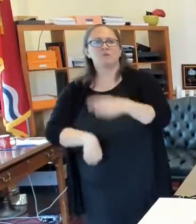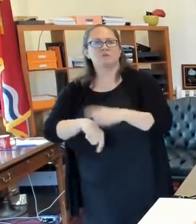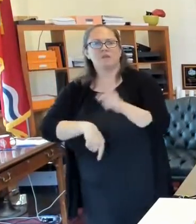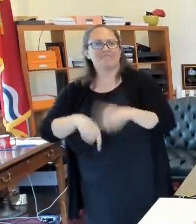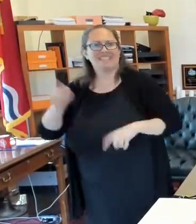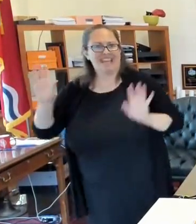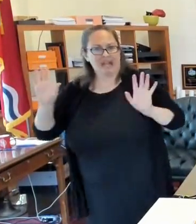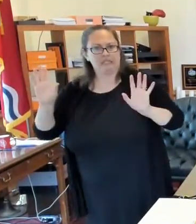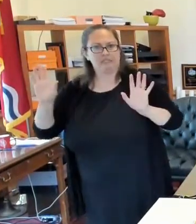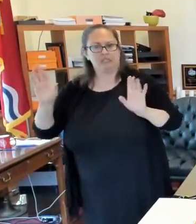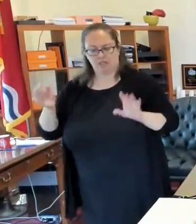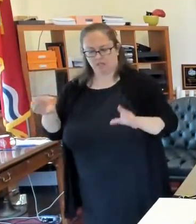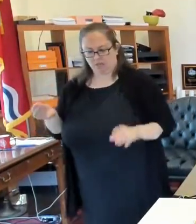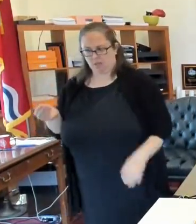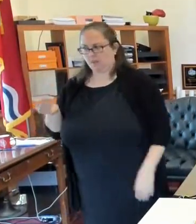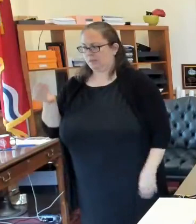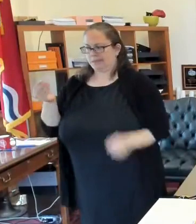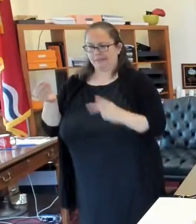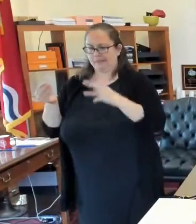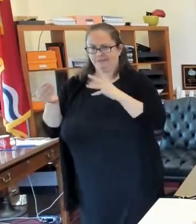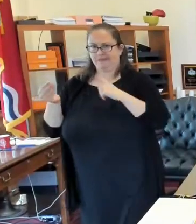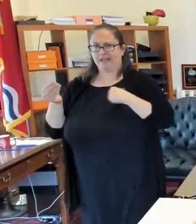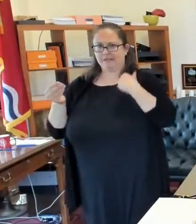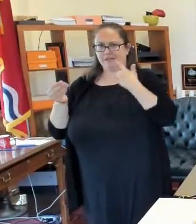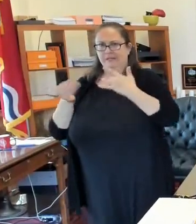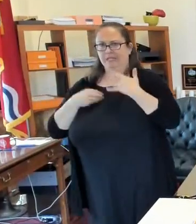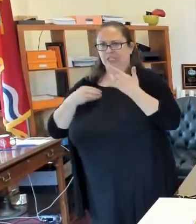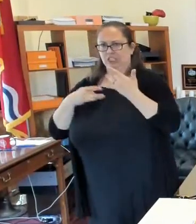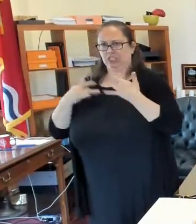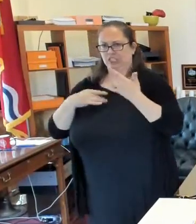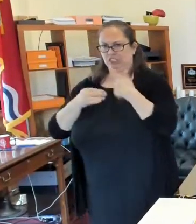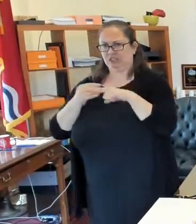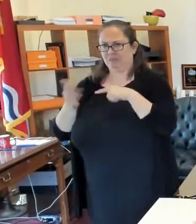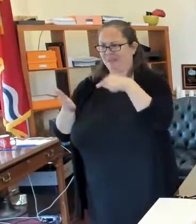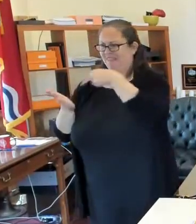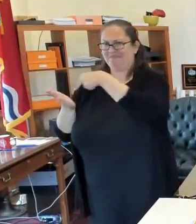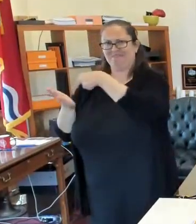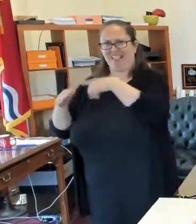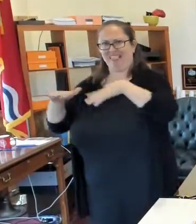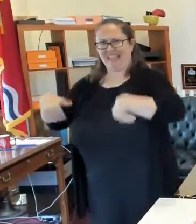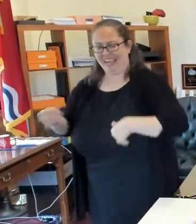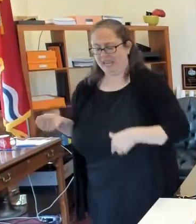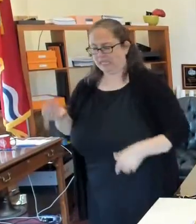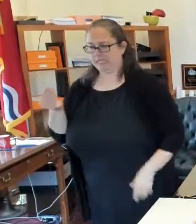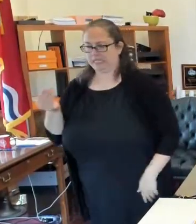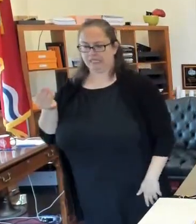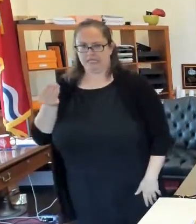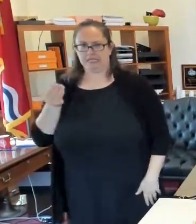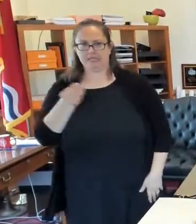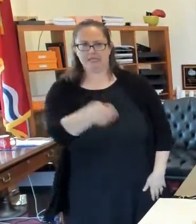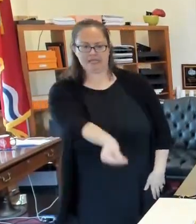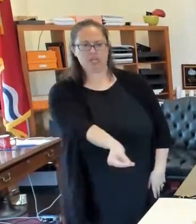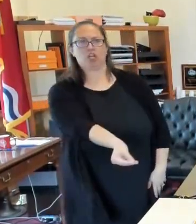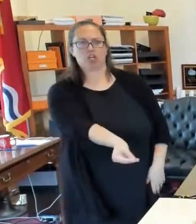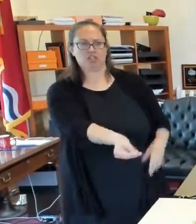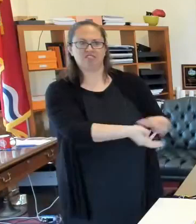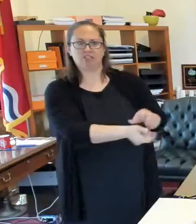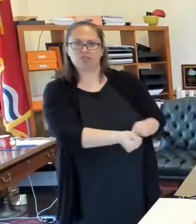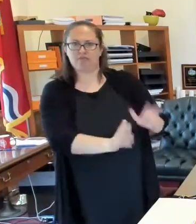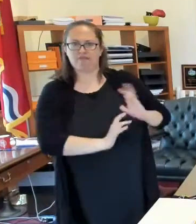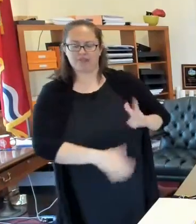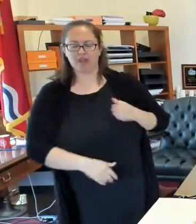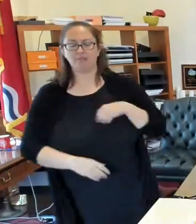So it's a little bit confusing, but if you've got your mail-in ballots sitting there, I would get it in the mail.